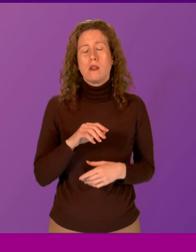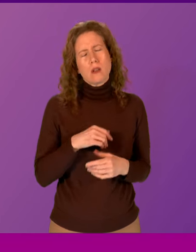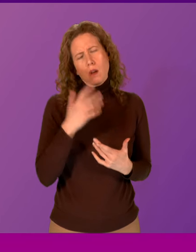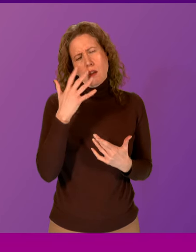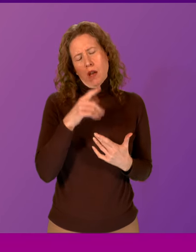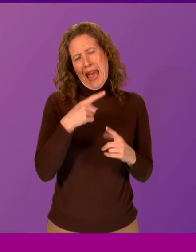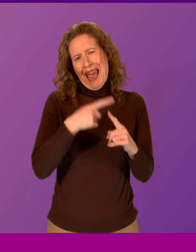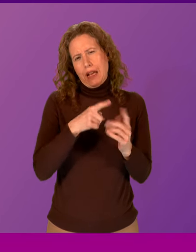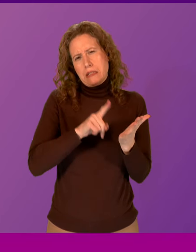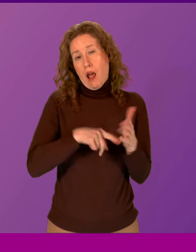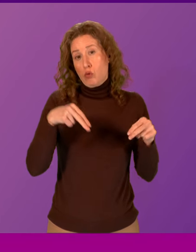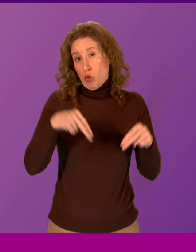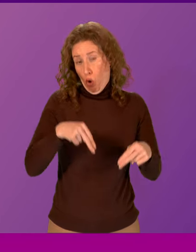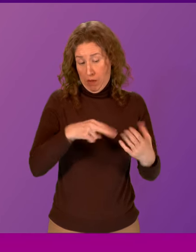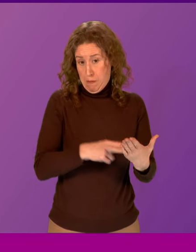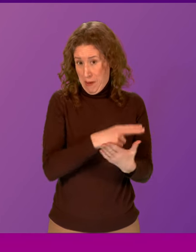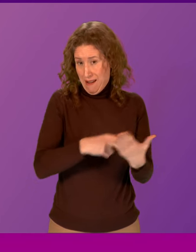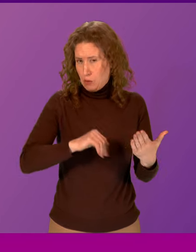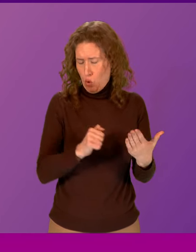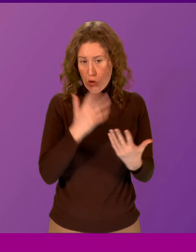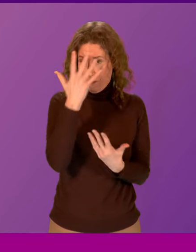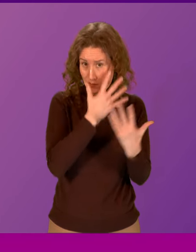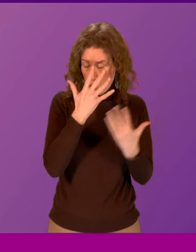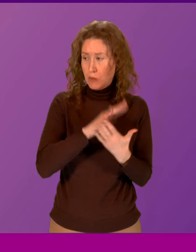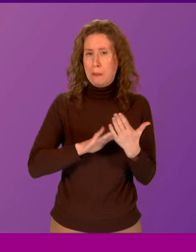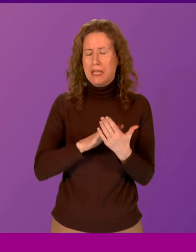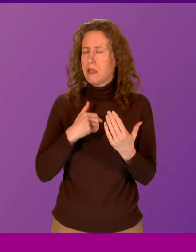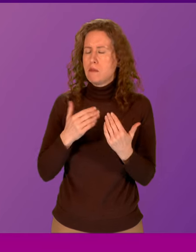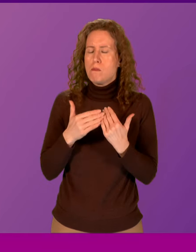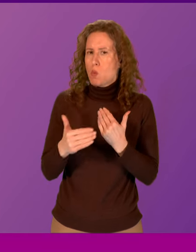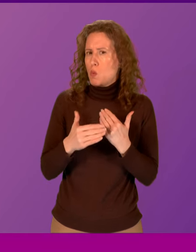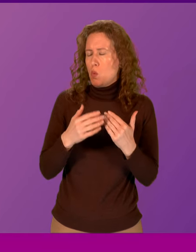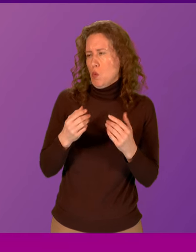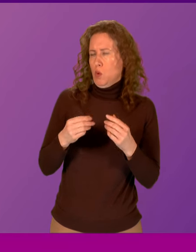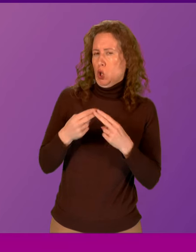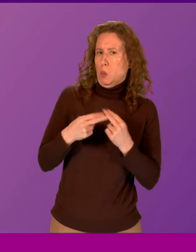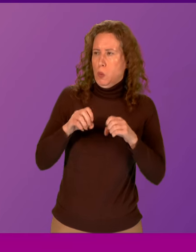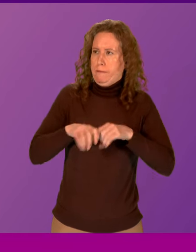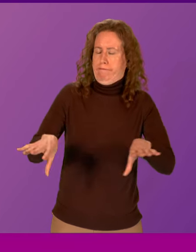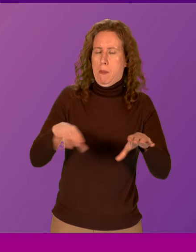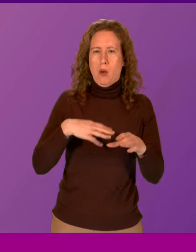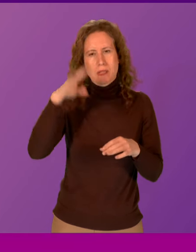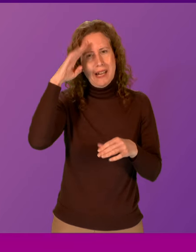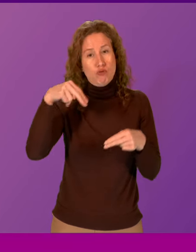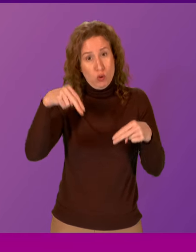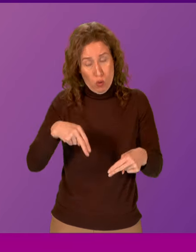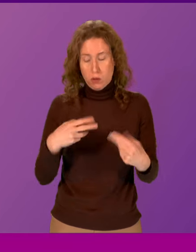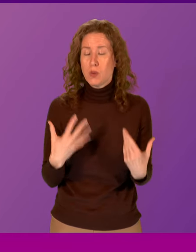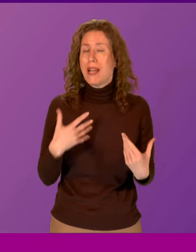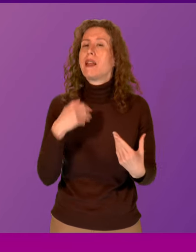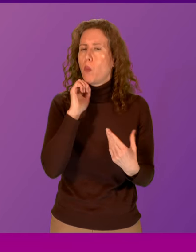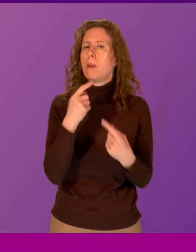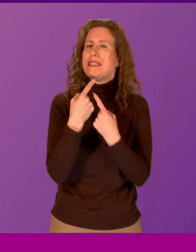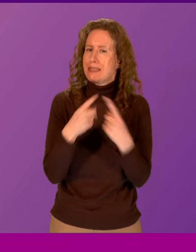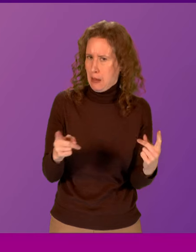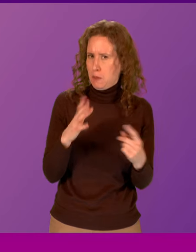of XL dogs in Scotland has brought dangerous dogs back into the headlines. Today, the SNP government will finally make a statement, and I hope